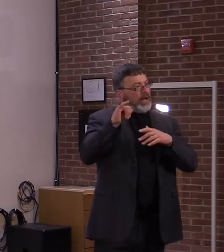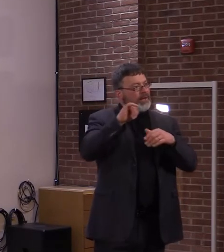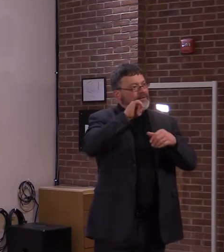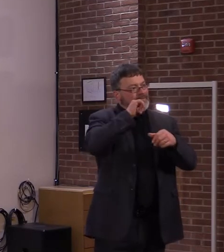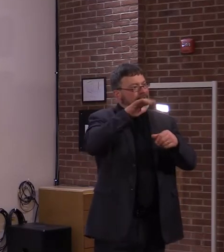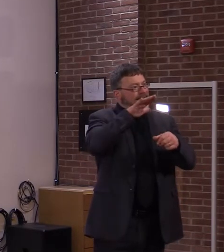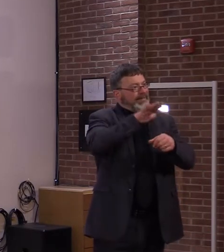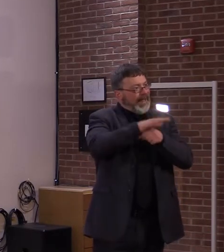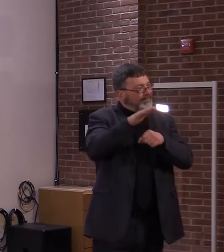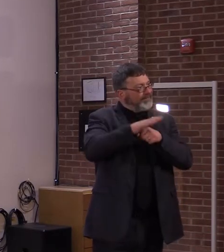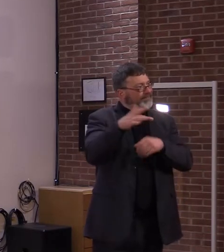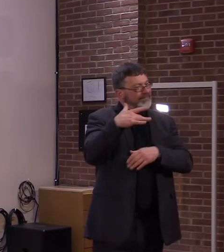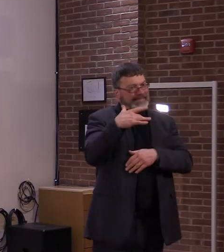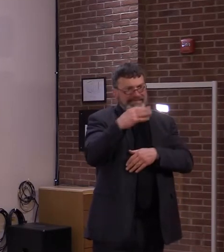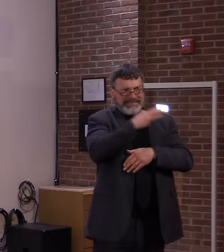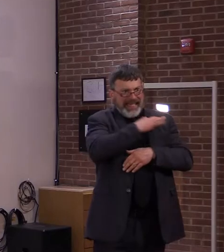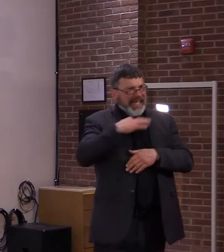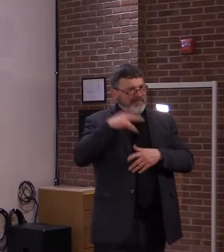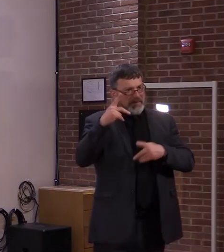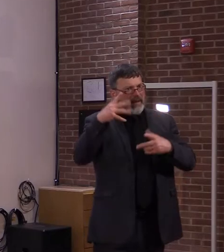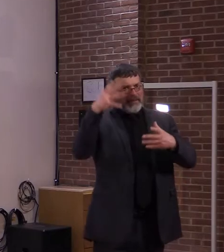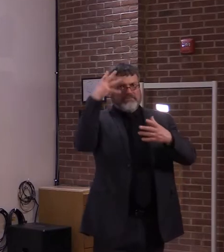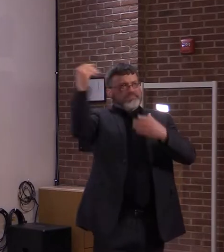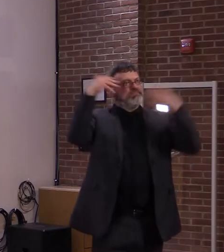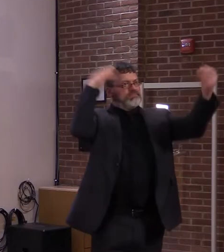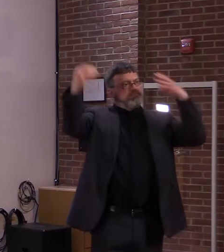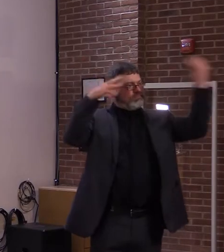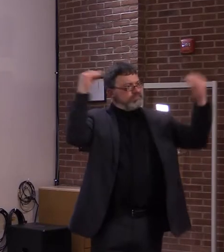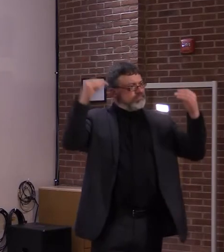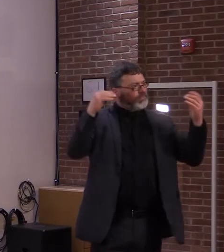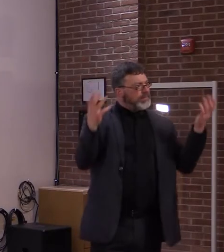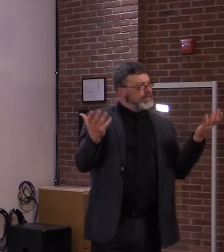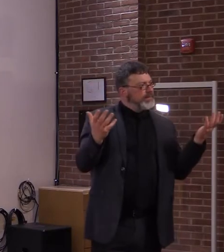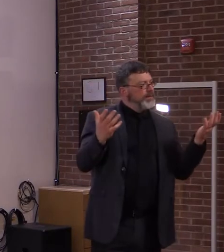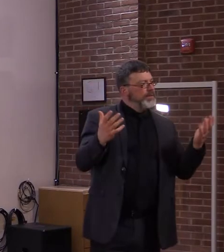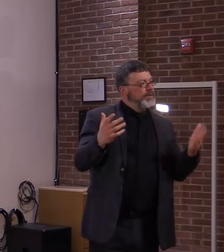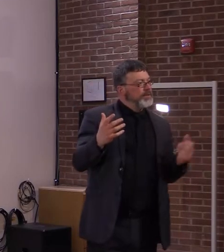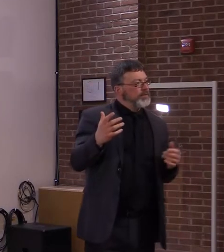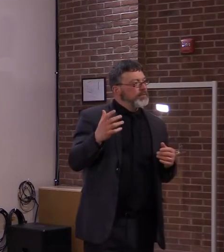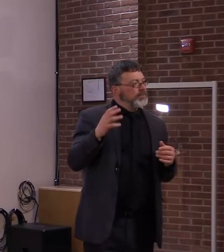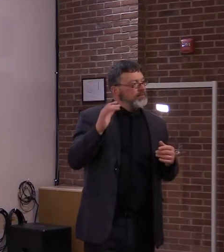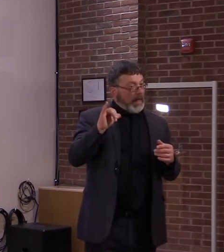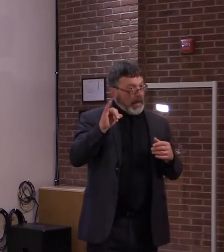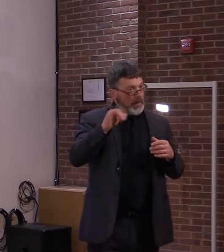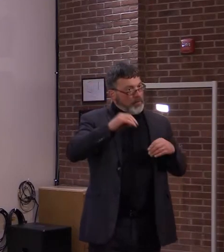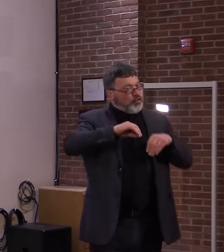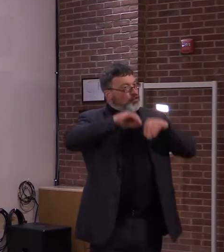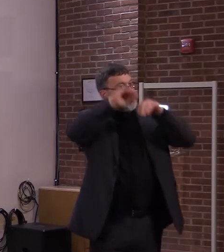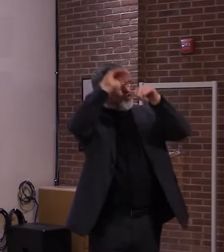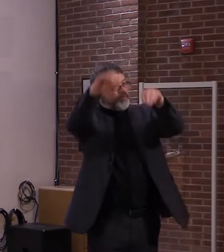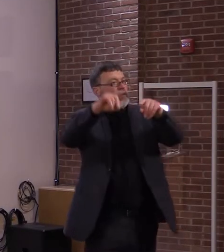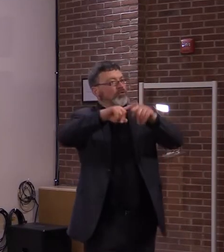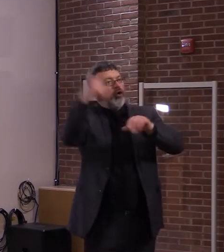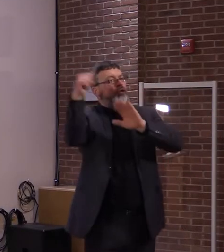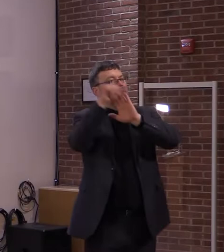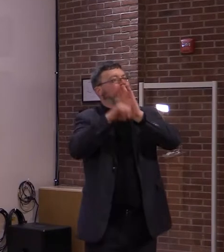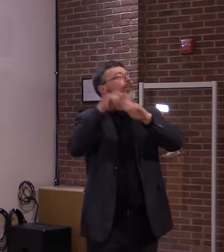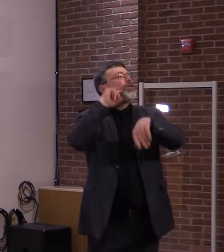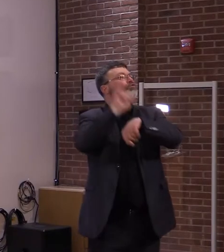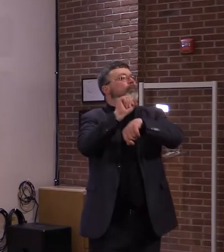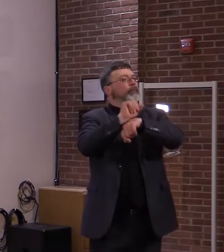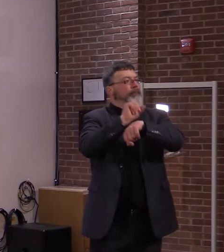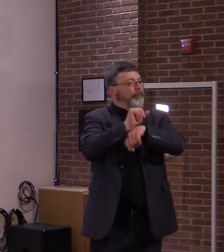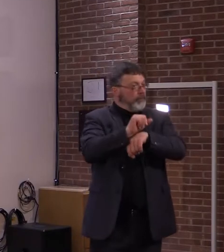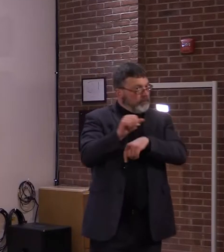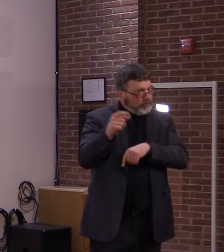this has been a concern of many different entities over the last few weeks and it didn't